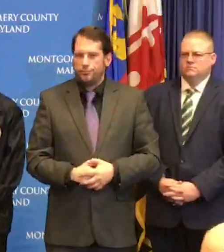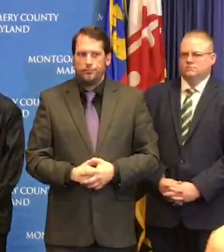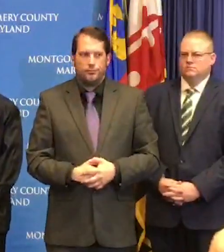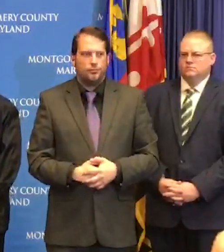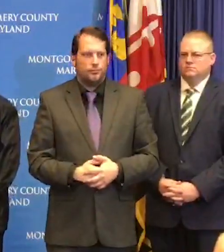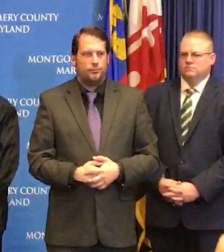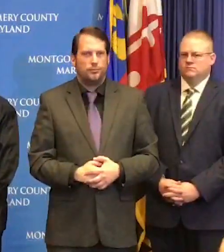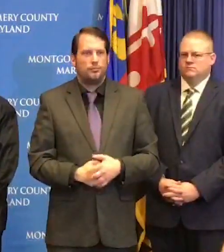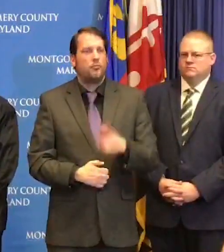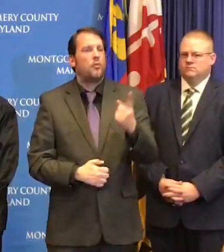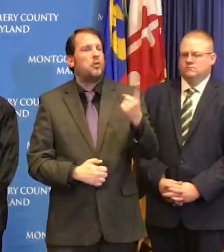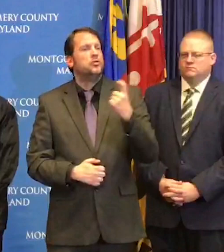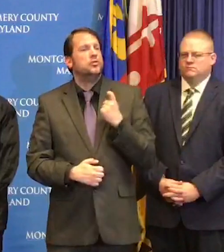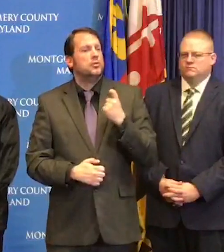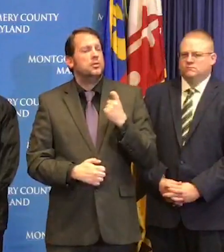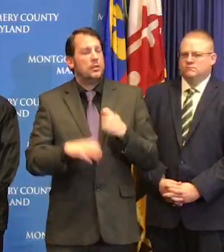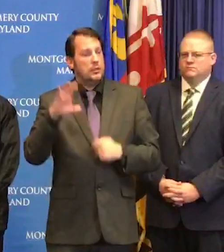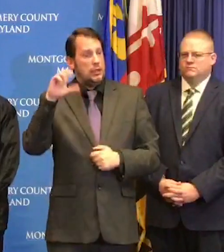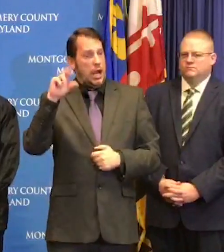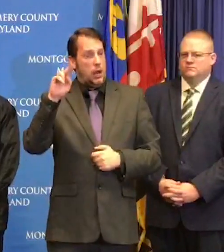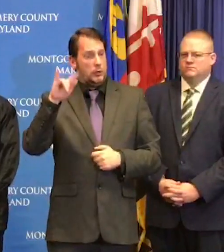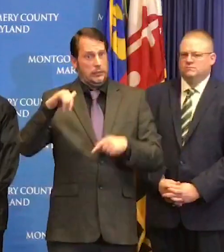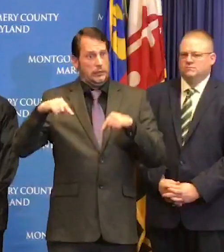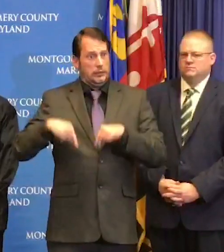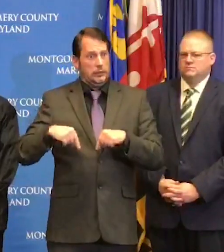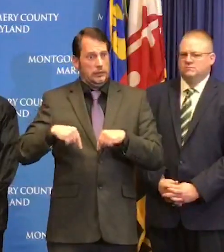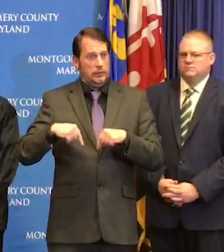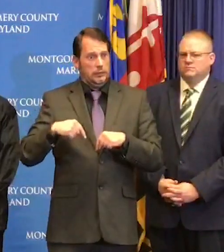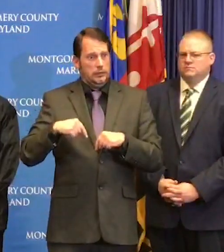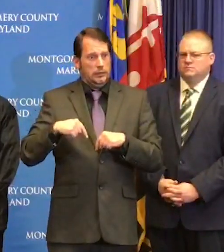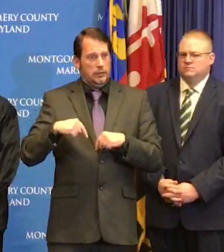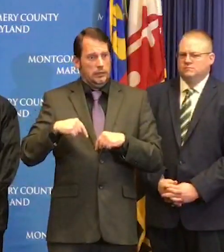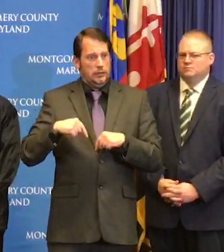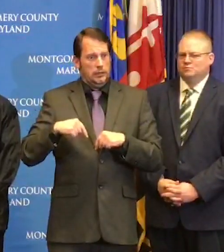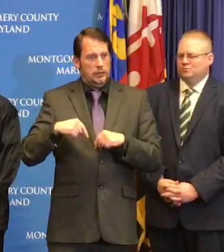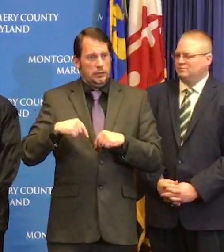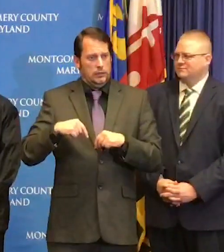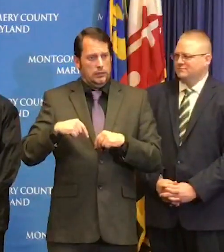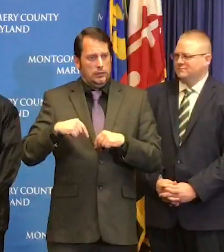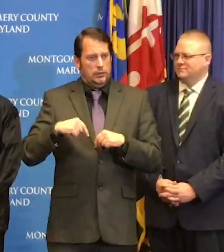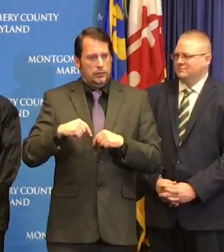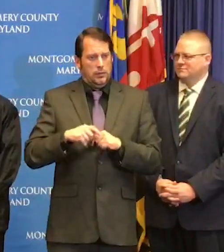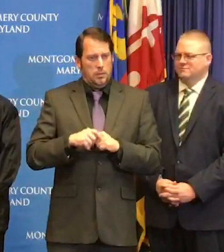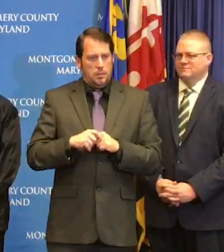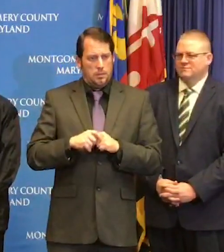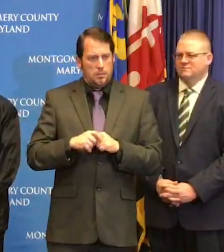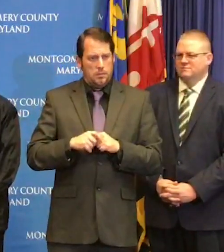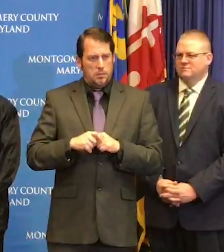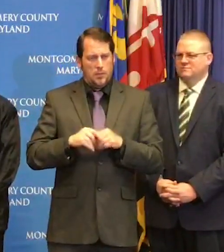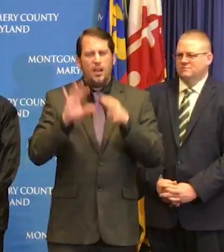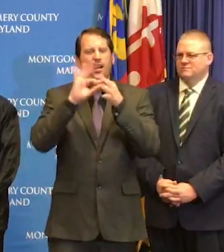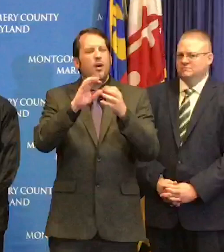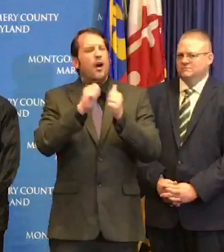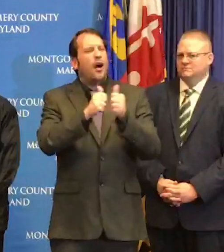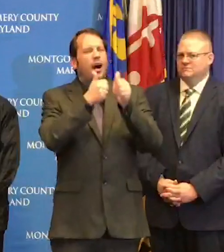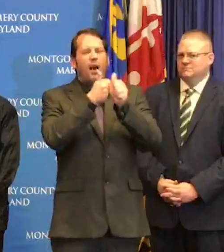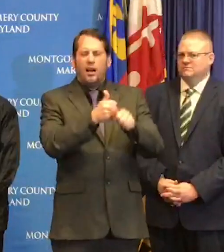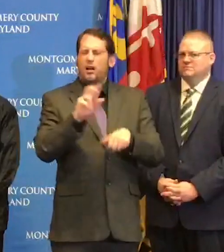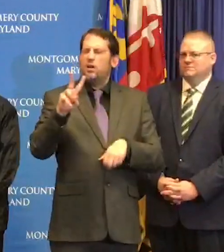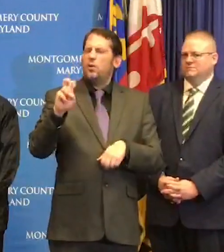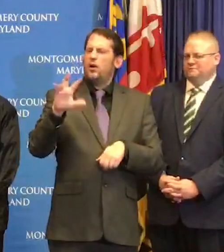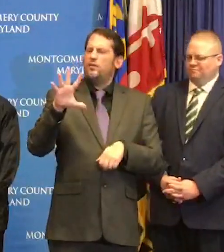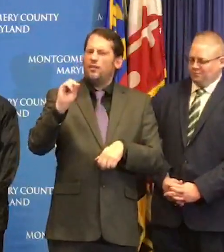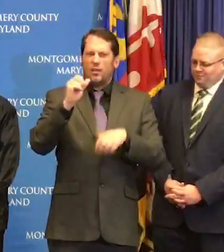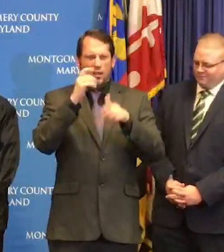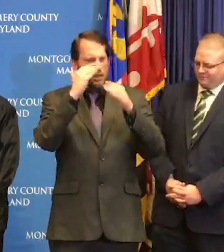enforcement arm with regard to the ban on 250 people or more or is this kind of more an honor code what happens